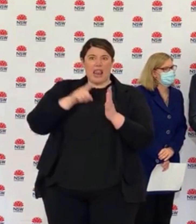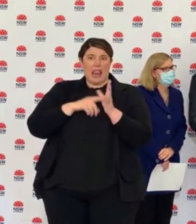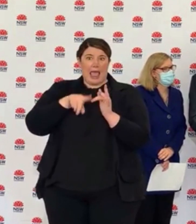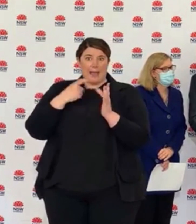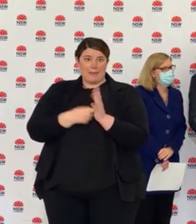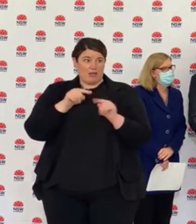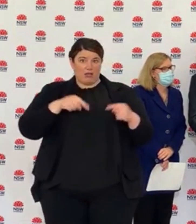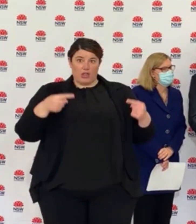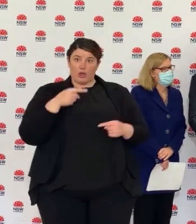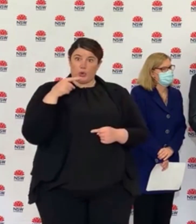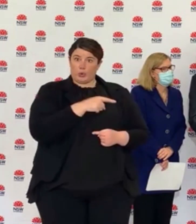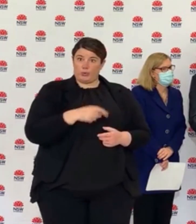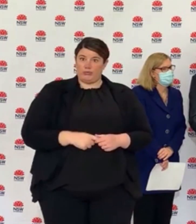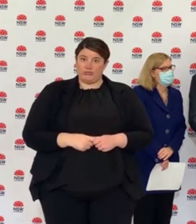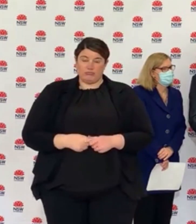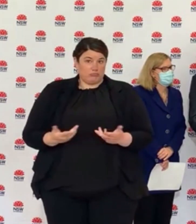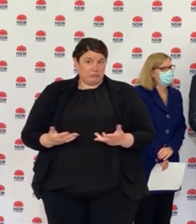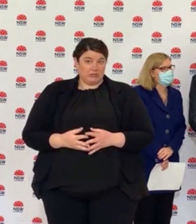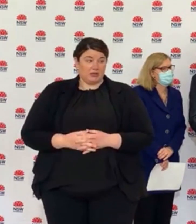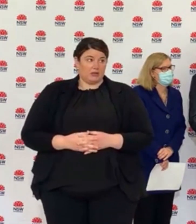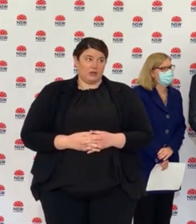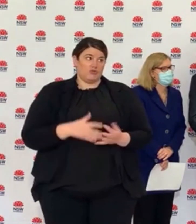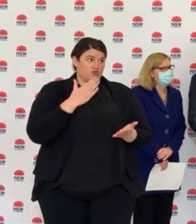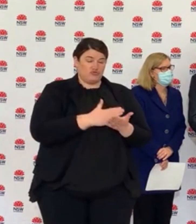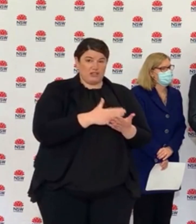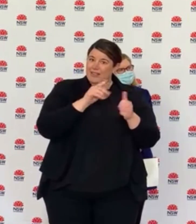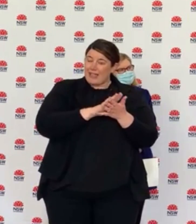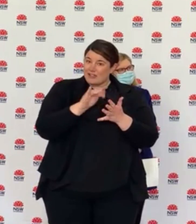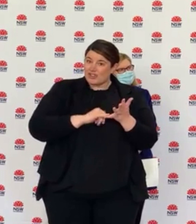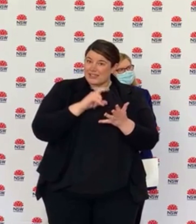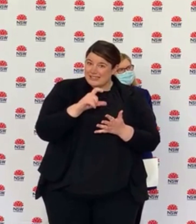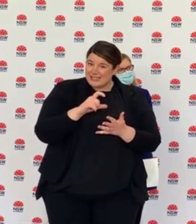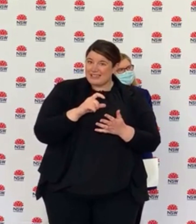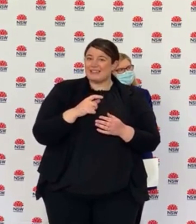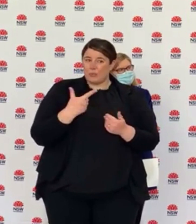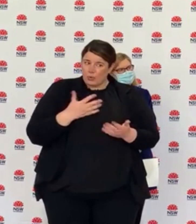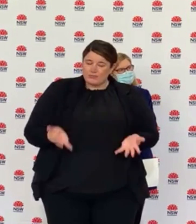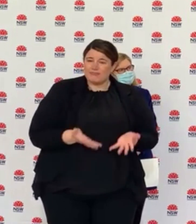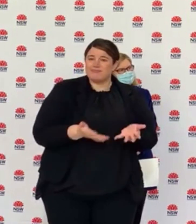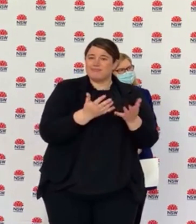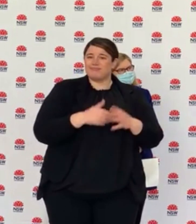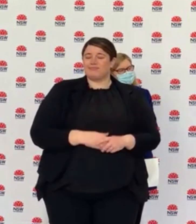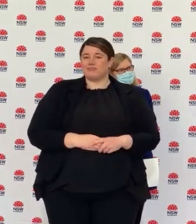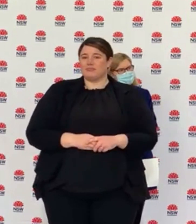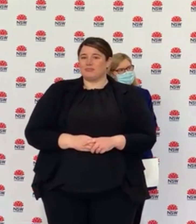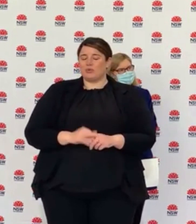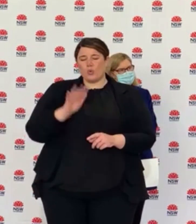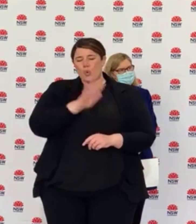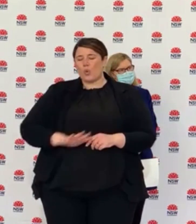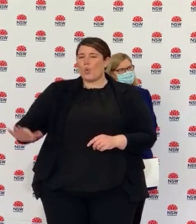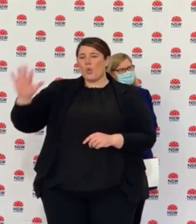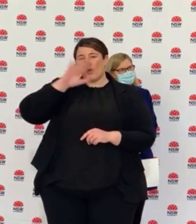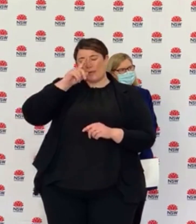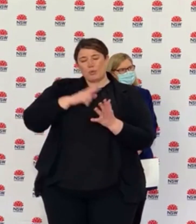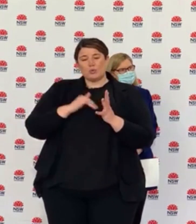First of that question offends me. We're doing what is in the best interest of public health. But there are eight million citizens in New South Wales. All of us are making